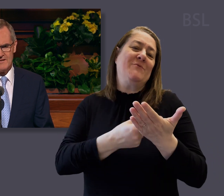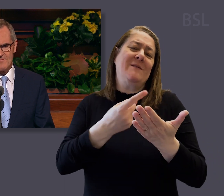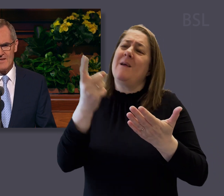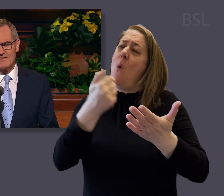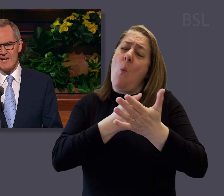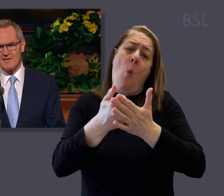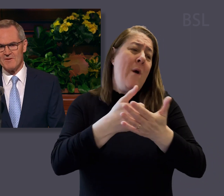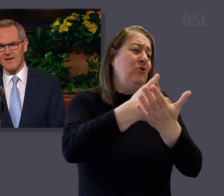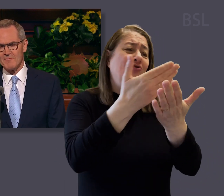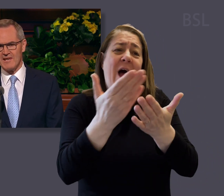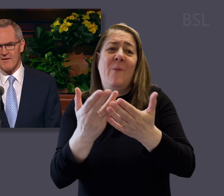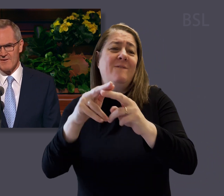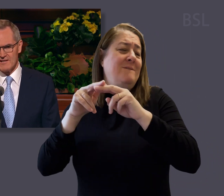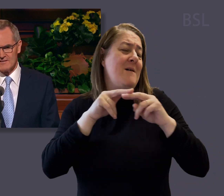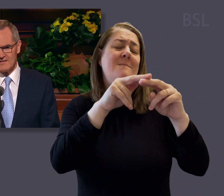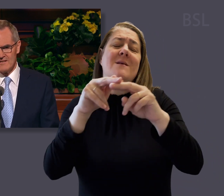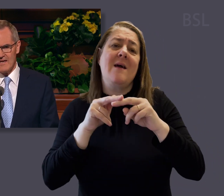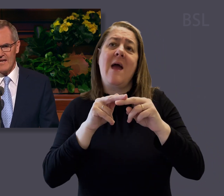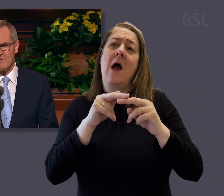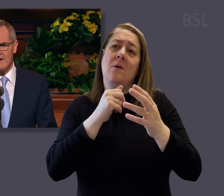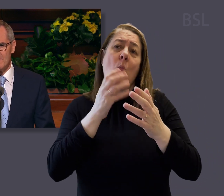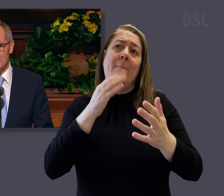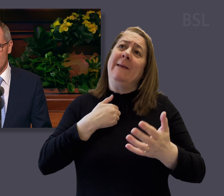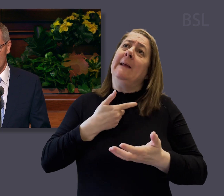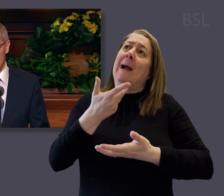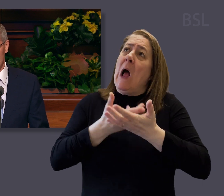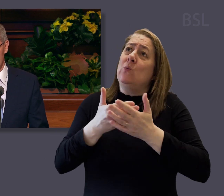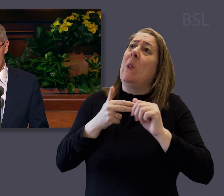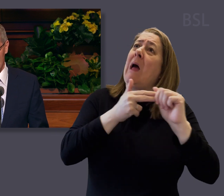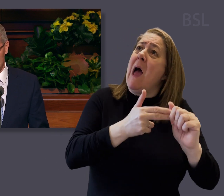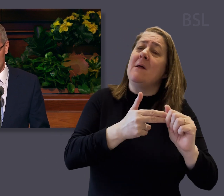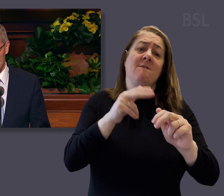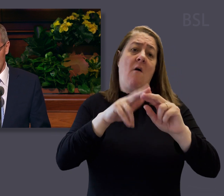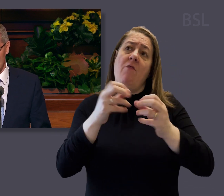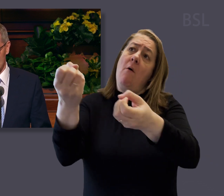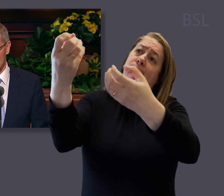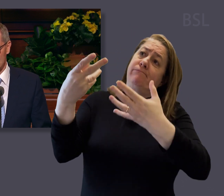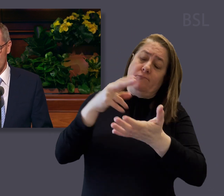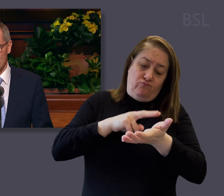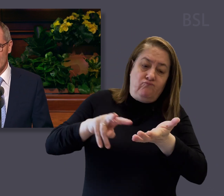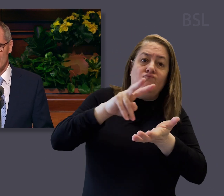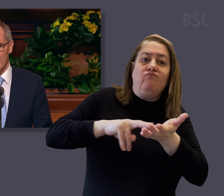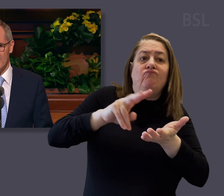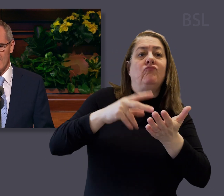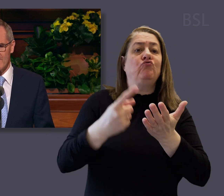He shared them in family gatherings, and he read them to me when I needed counsel, guidance, or strengthening of my faith.